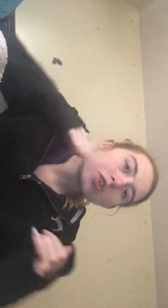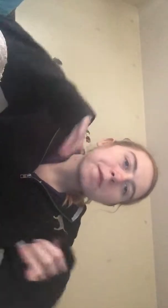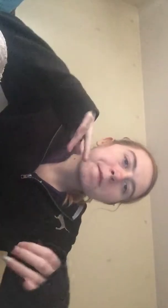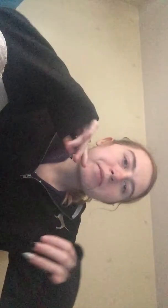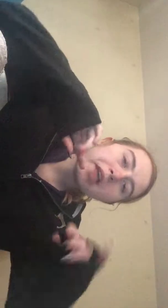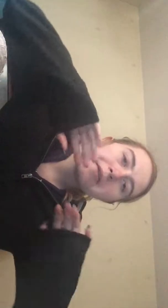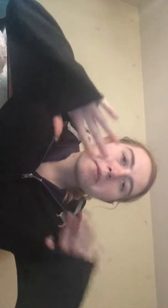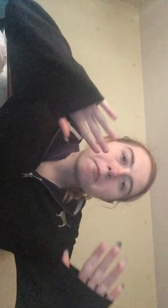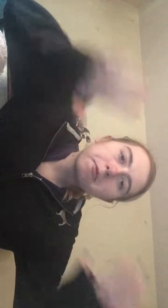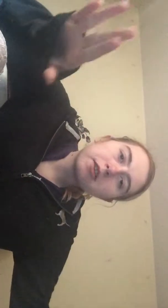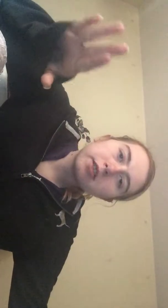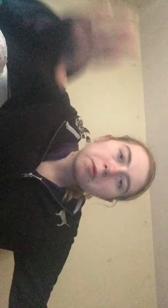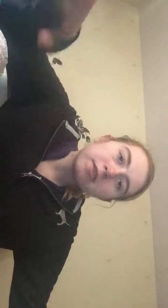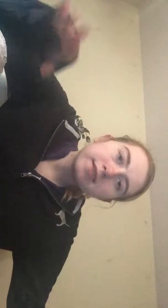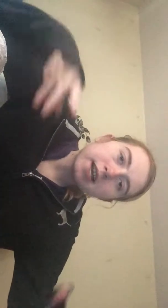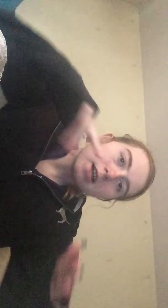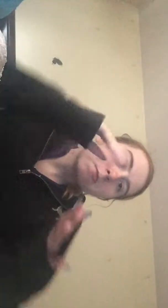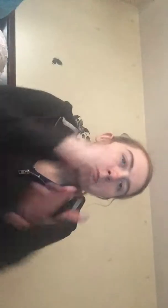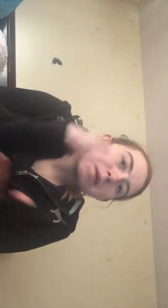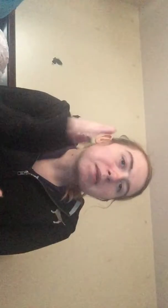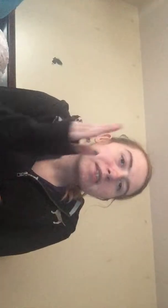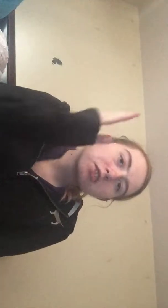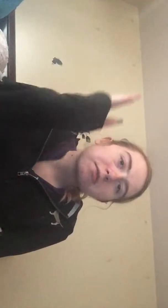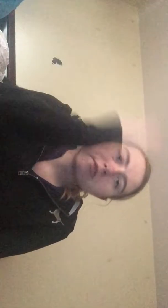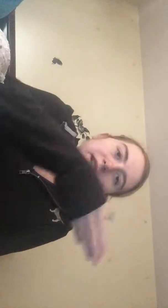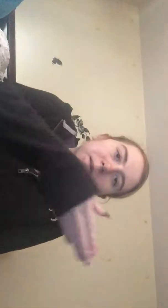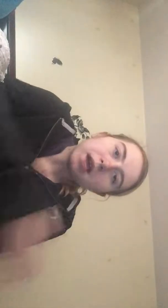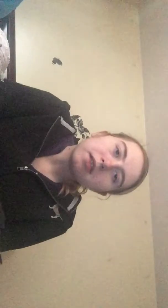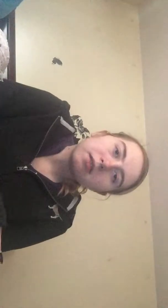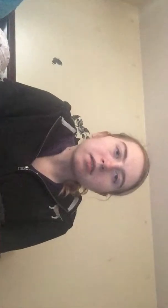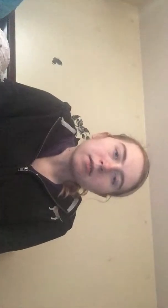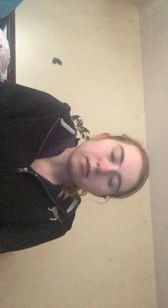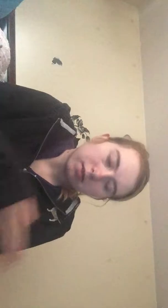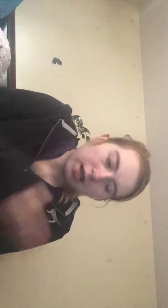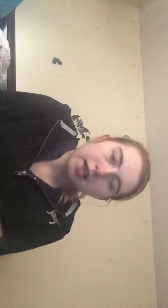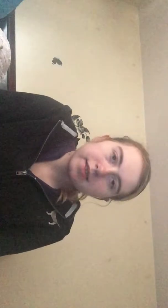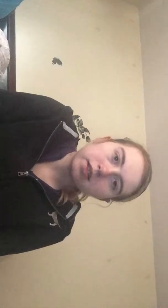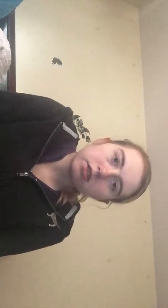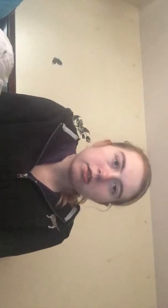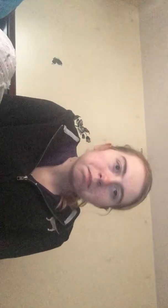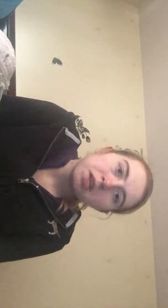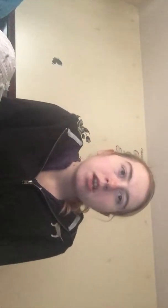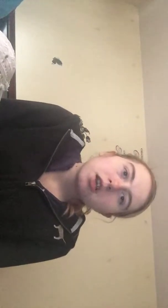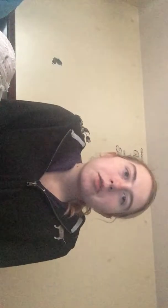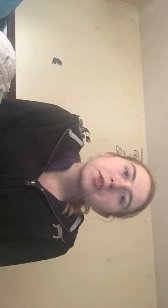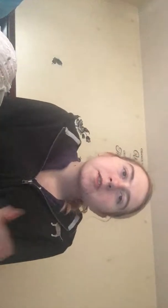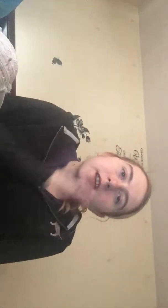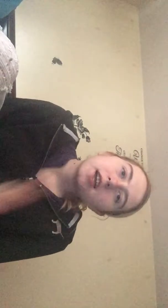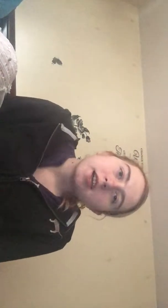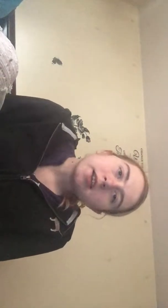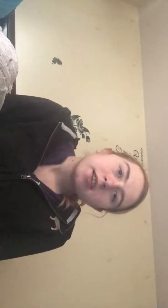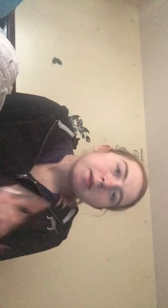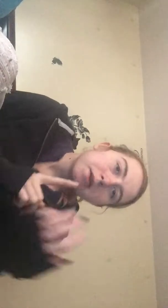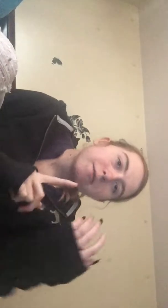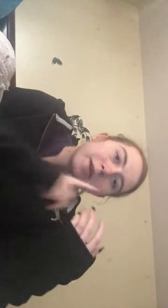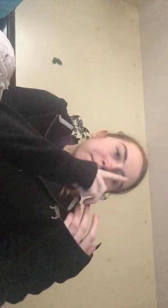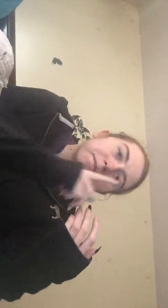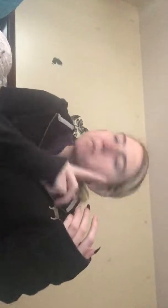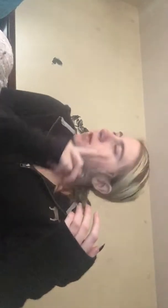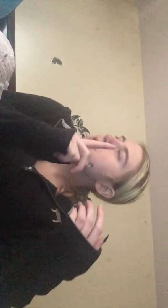so while they were inside me and my sister were waiting behind the exit door this guy came out and me